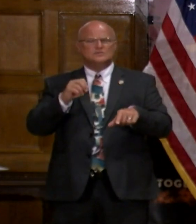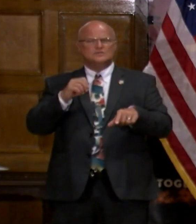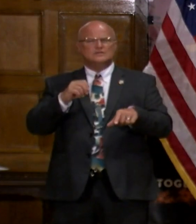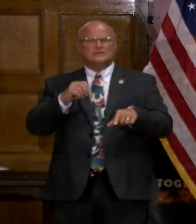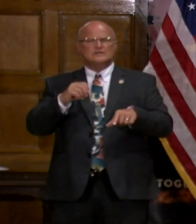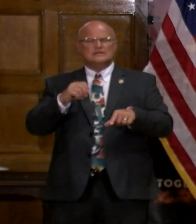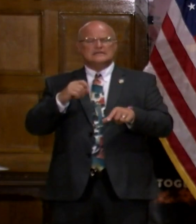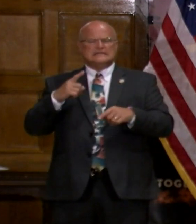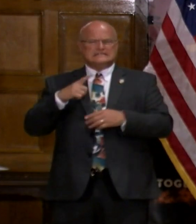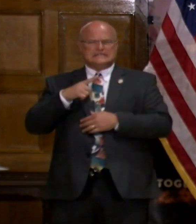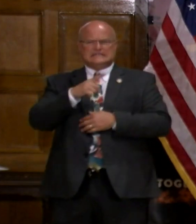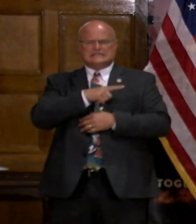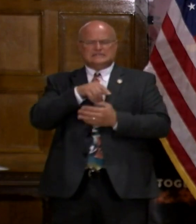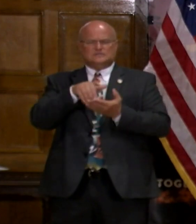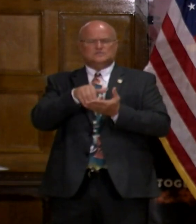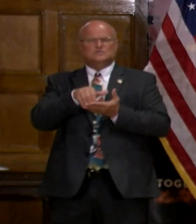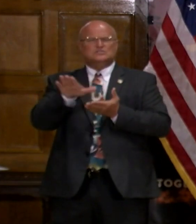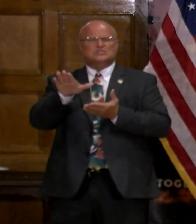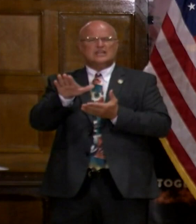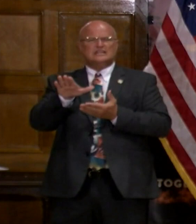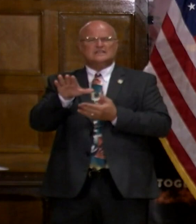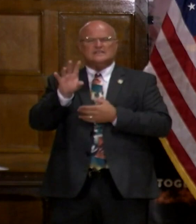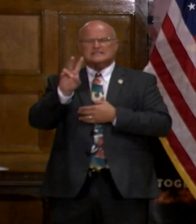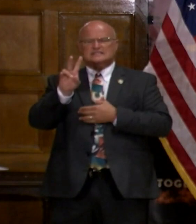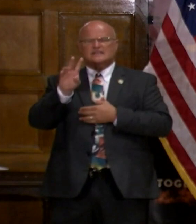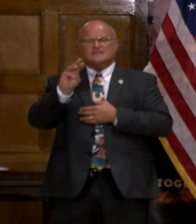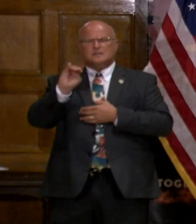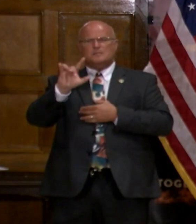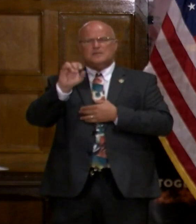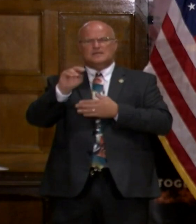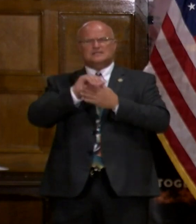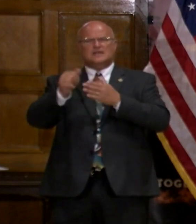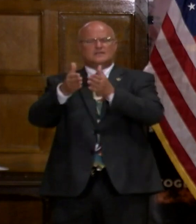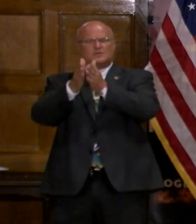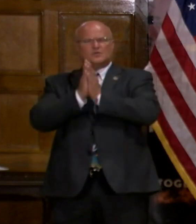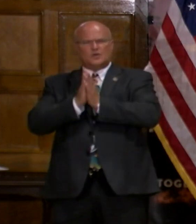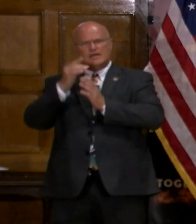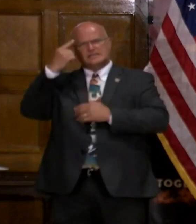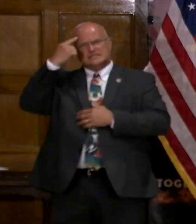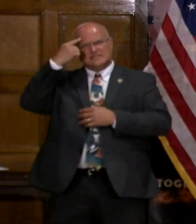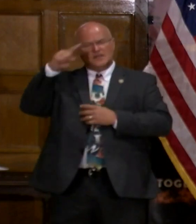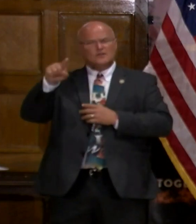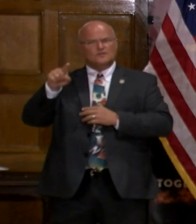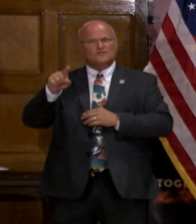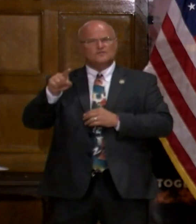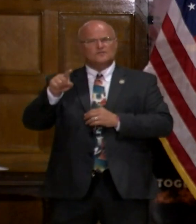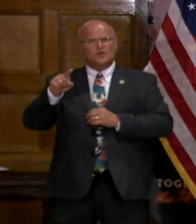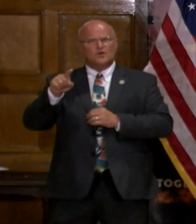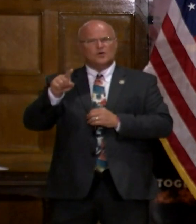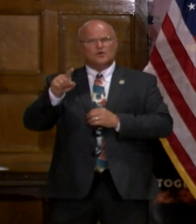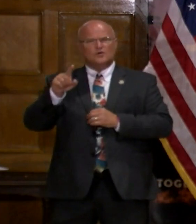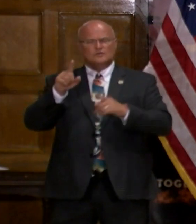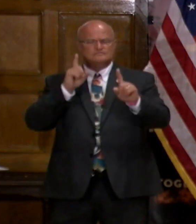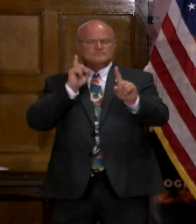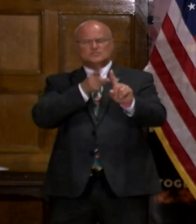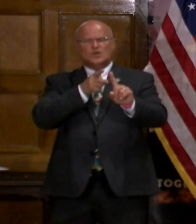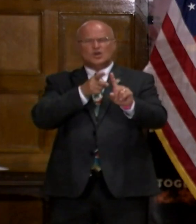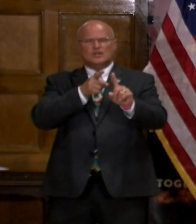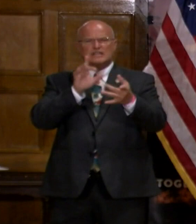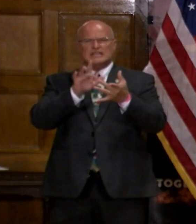legislative council rejecting the $7 million that was requested for targeted